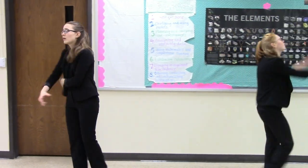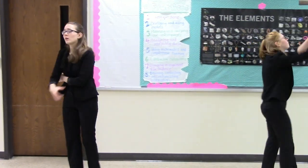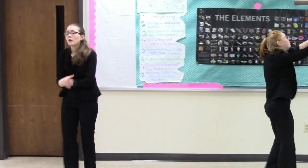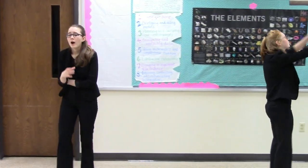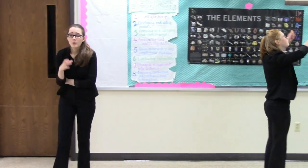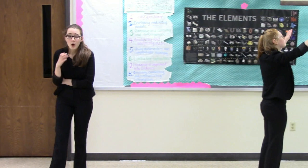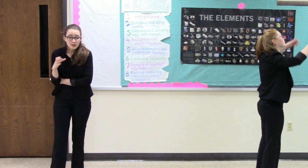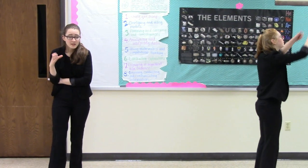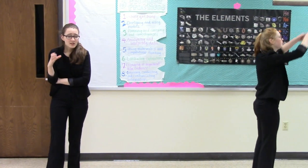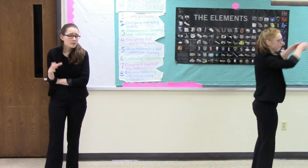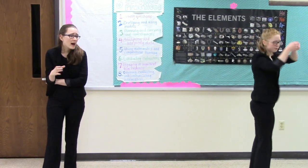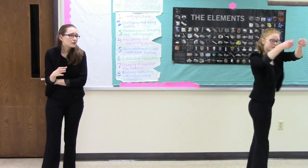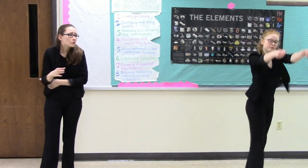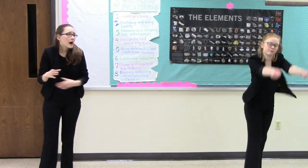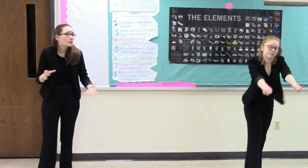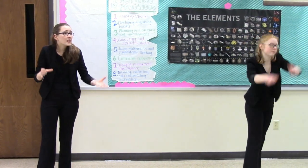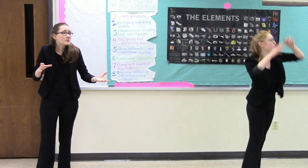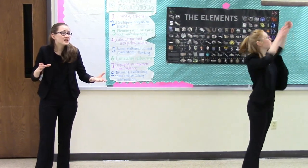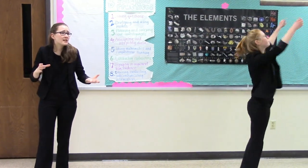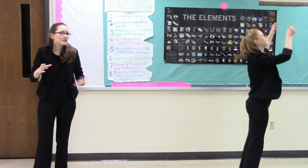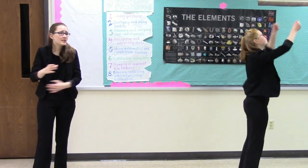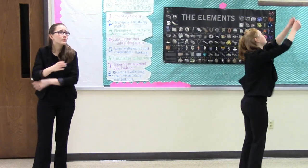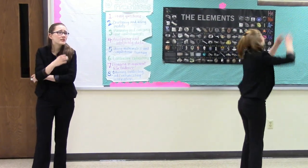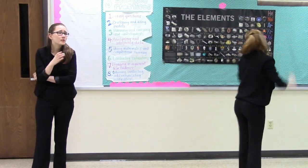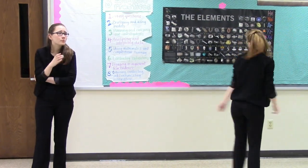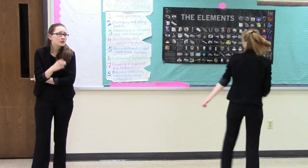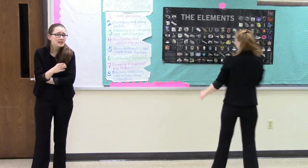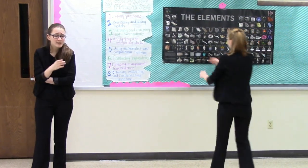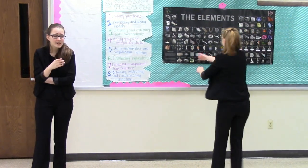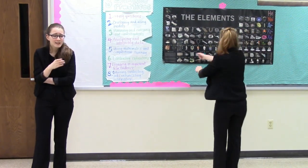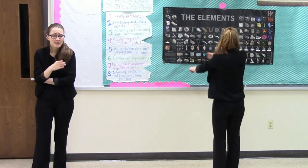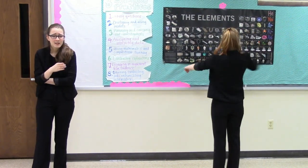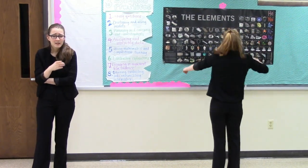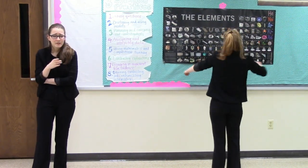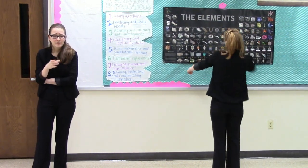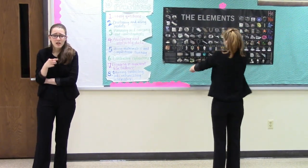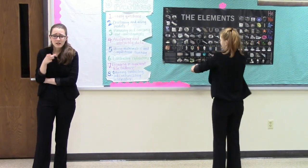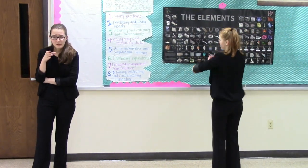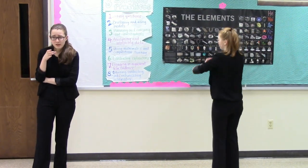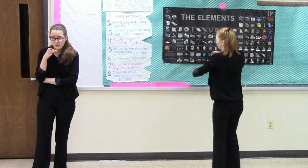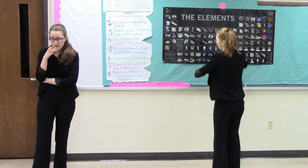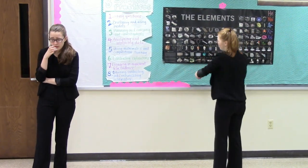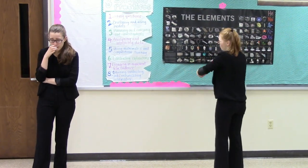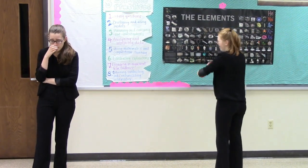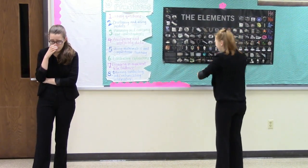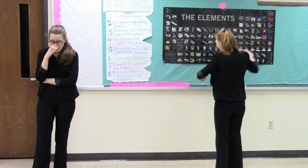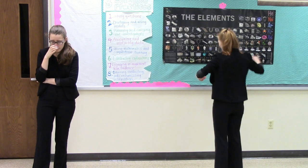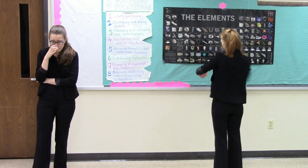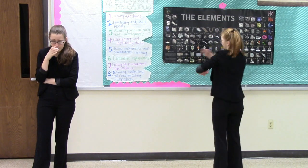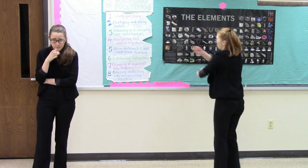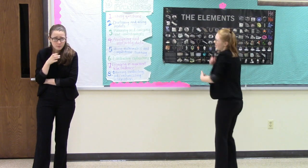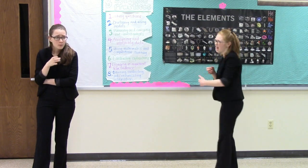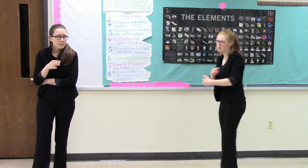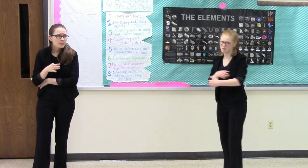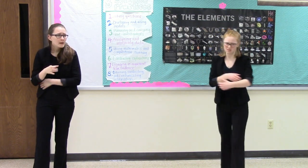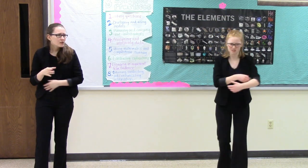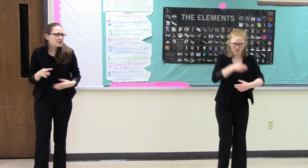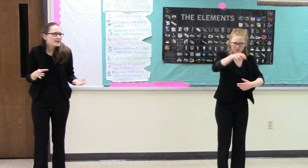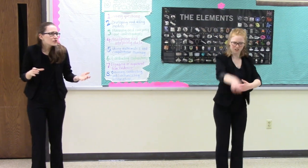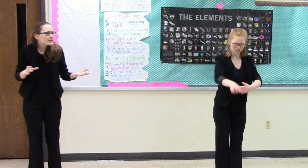I walked into the bathroom, I went upstairs, and it was completely flooded. What? What happened? She said she